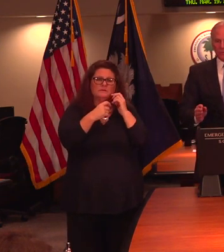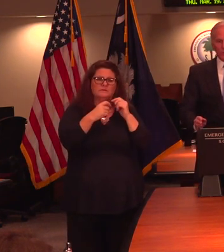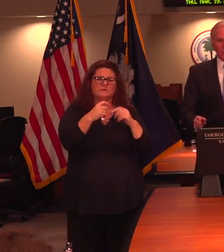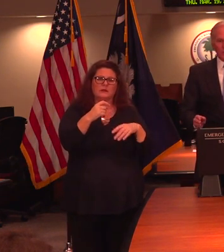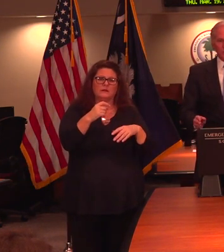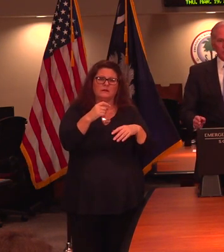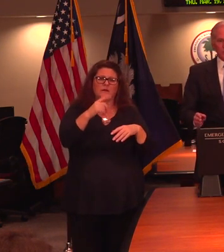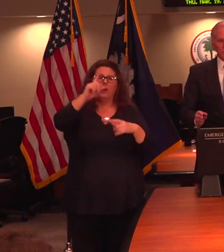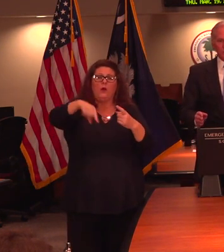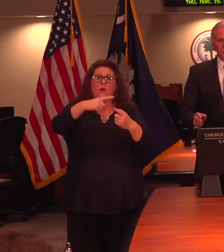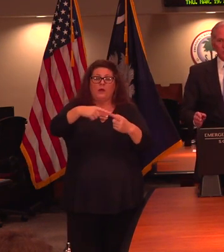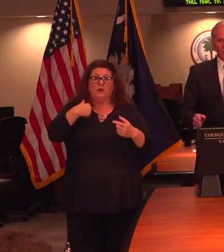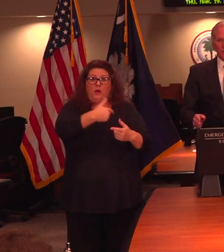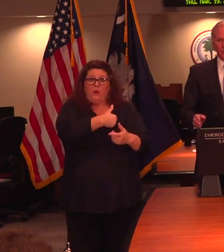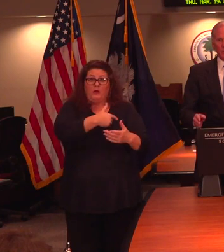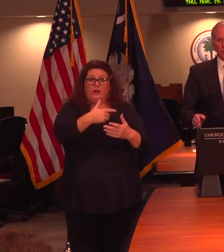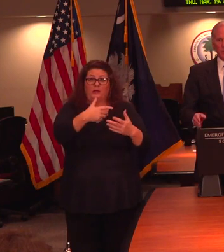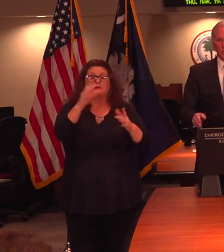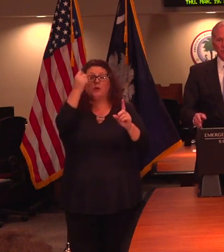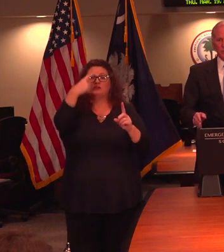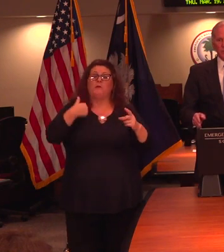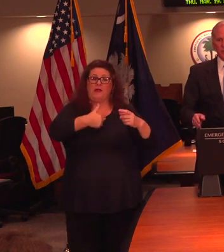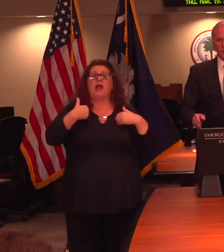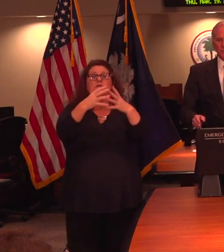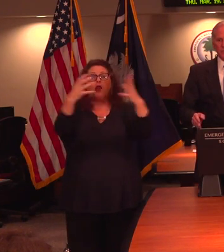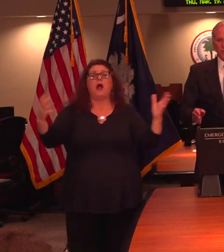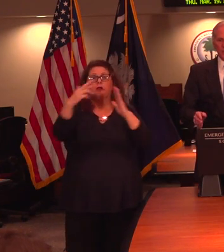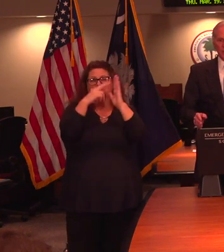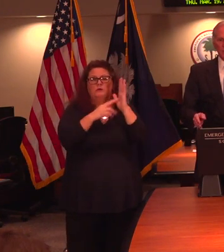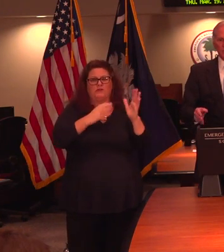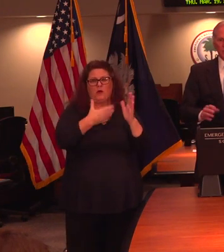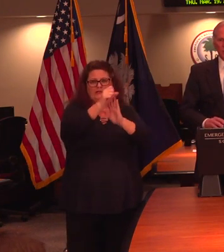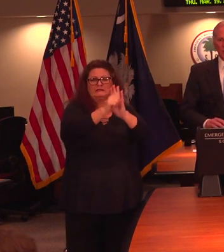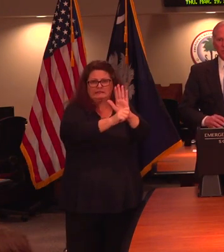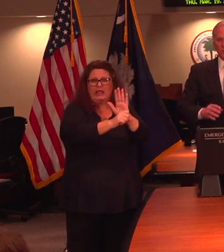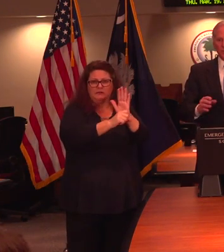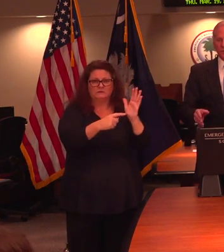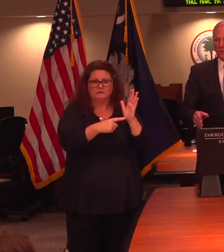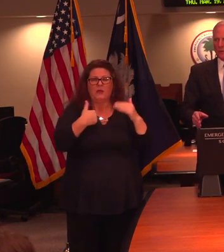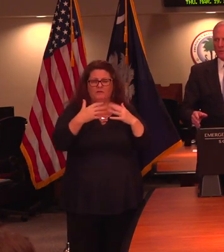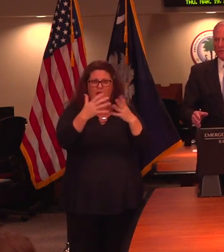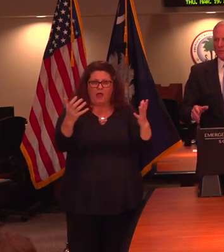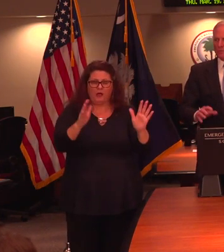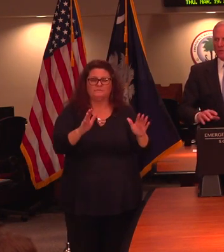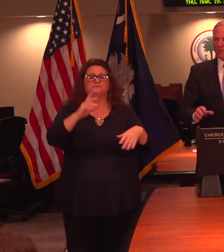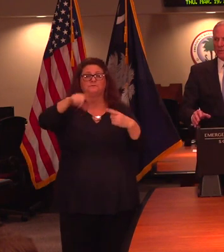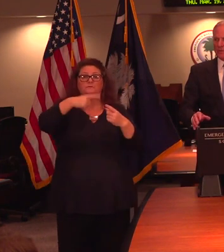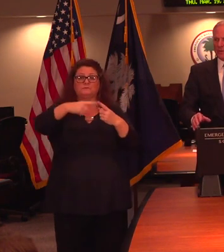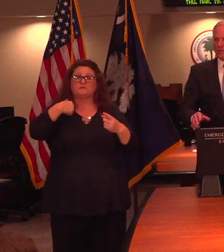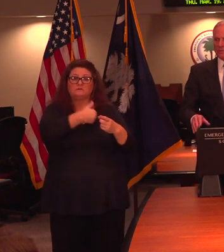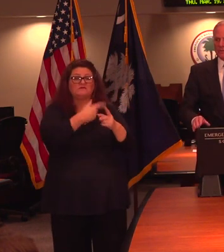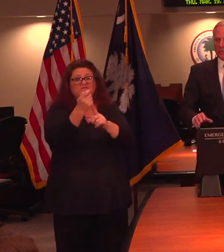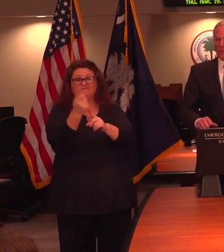regulations, a number of the regulations that we have in the state and allowing for the collaboration and cooperation among